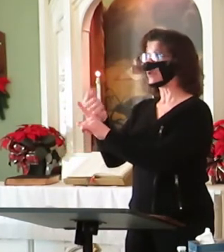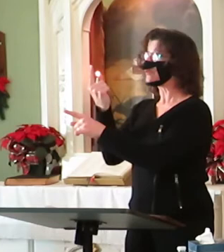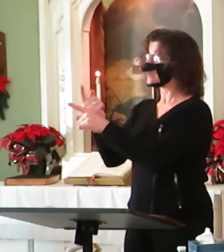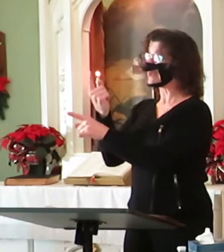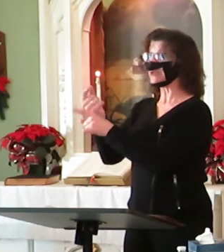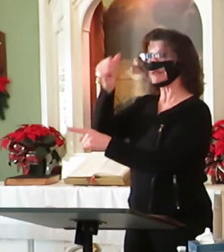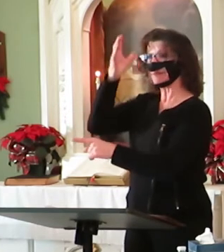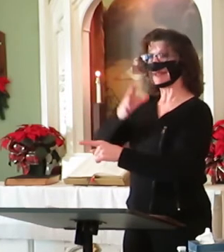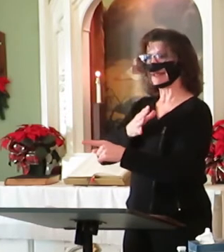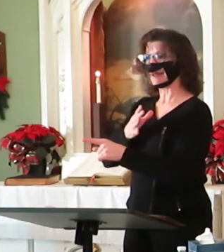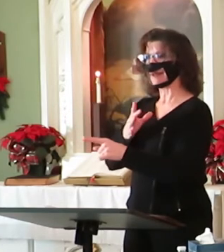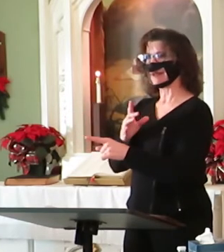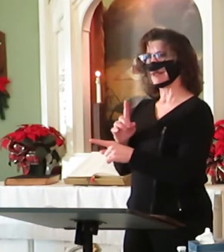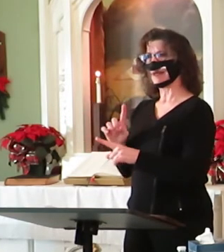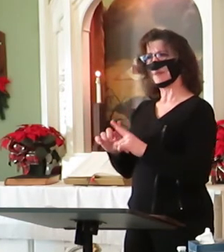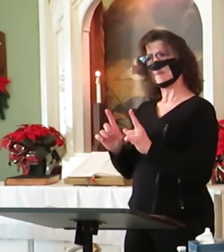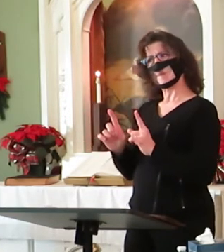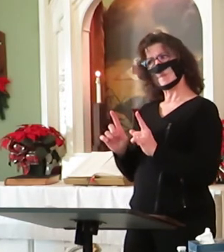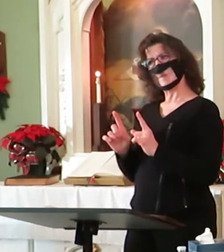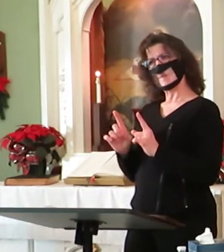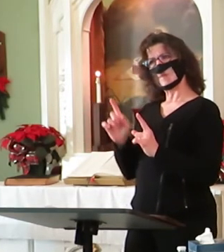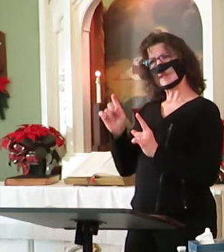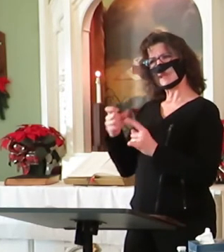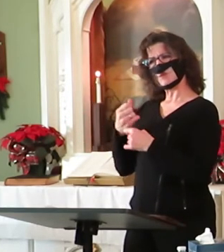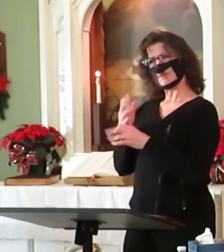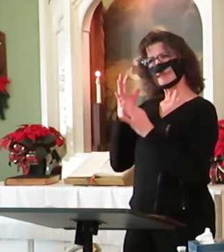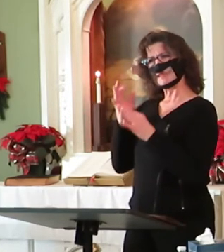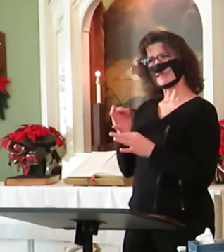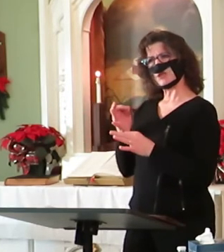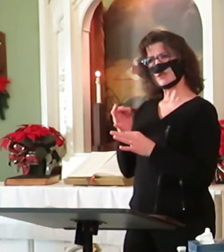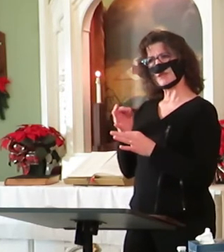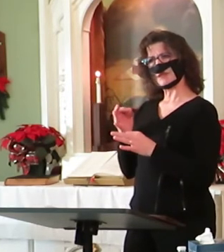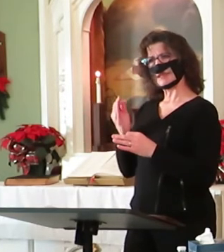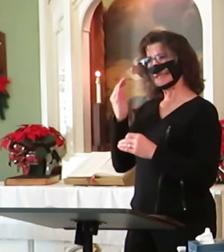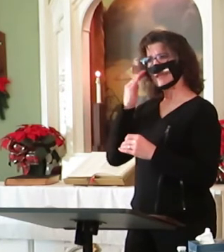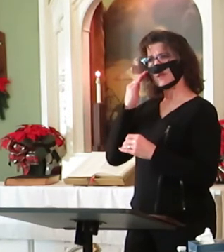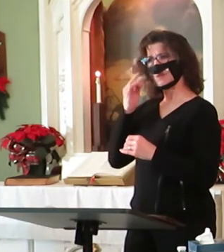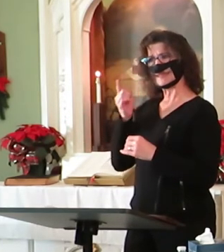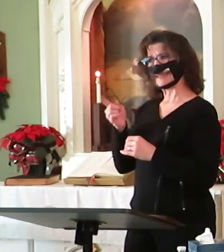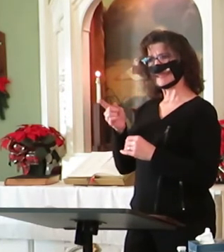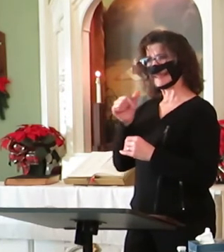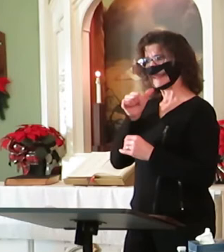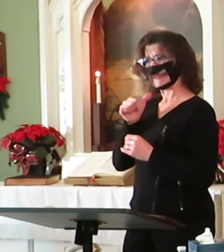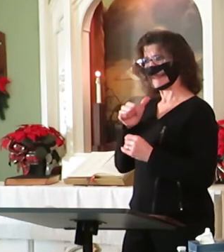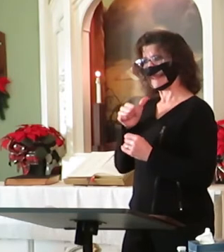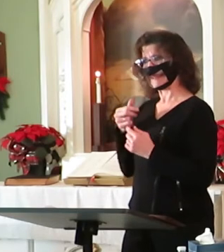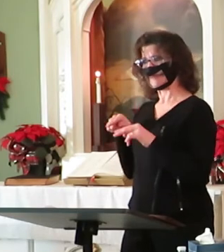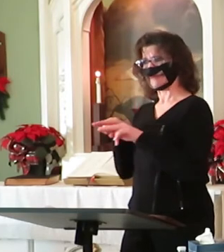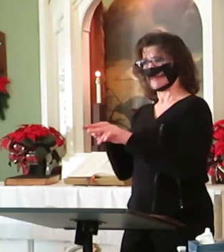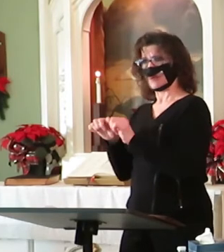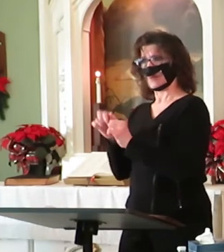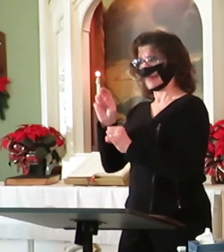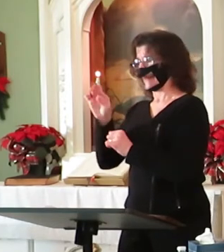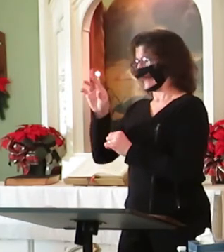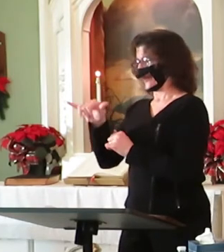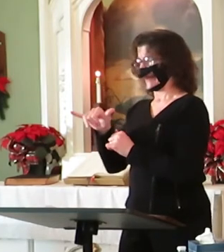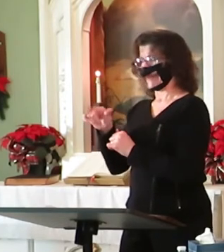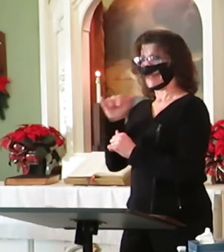decision to make. Mary is pregnant, he is not the father, nor are they officially married.